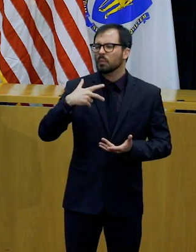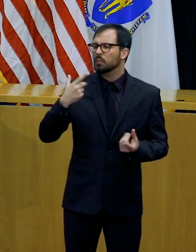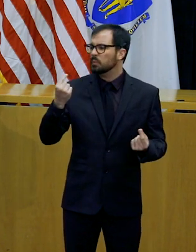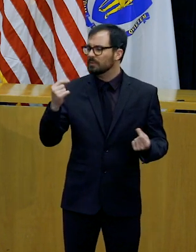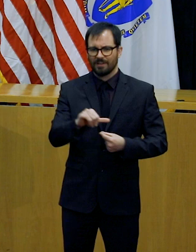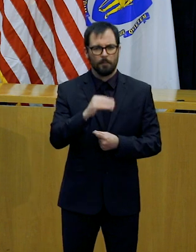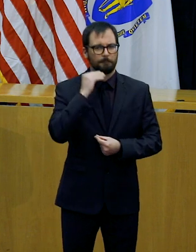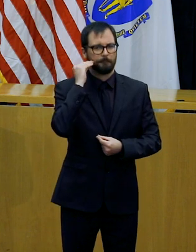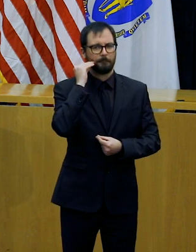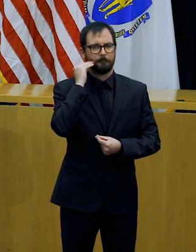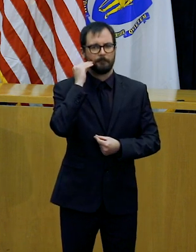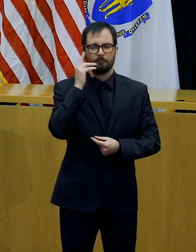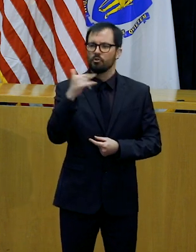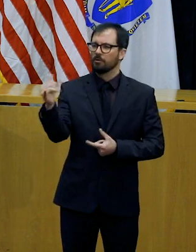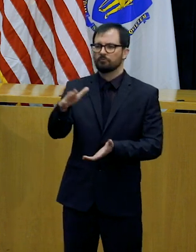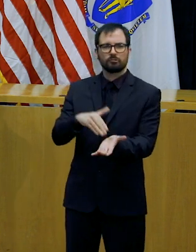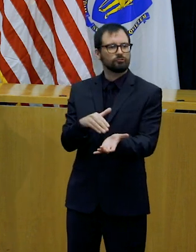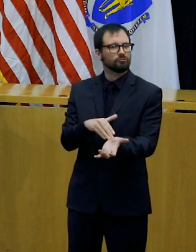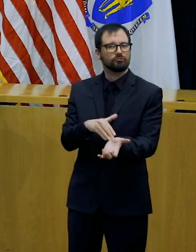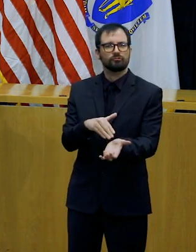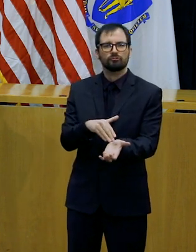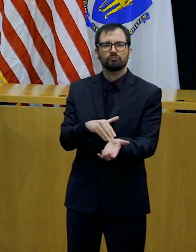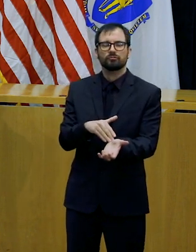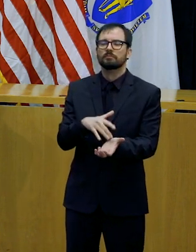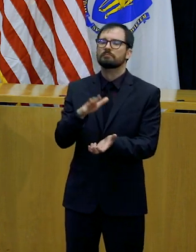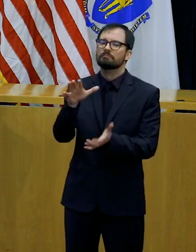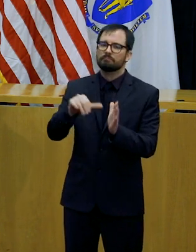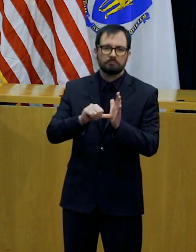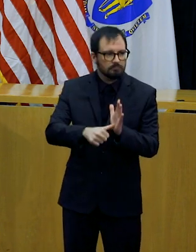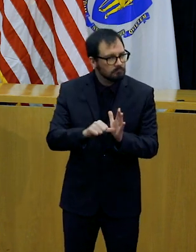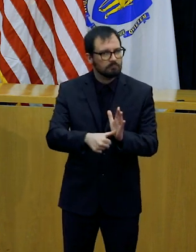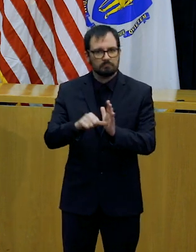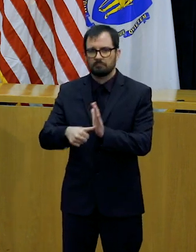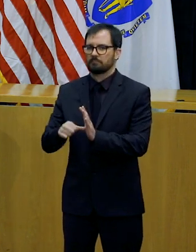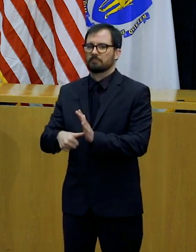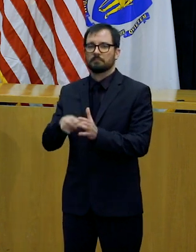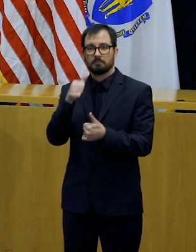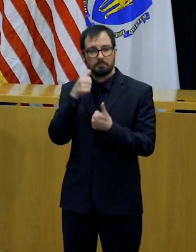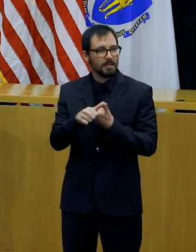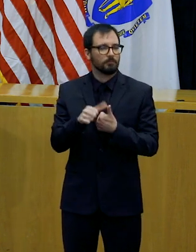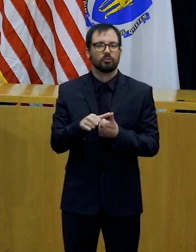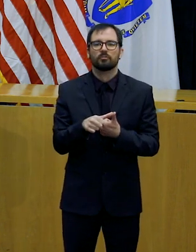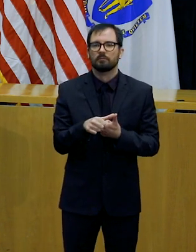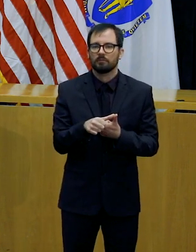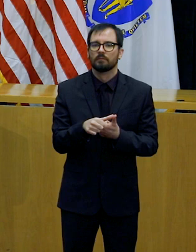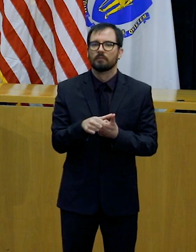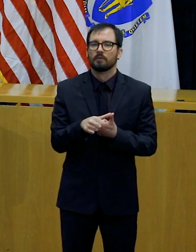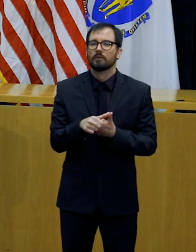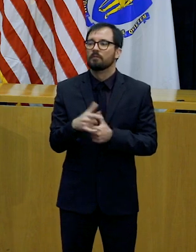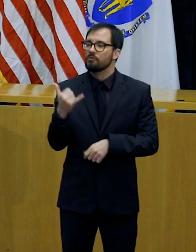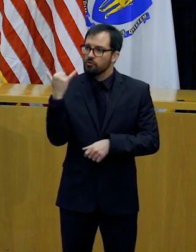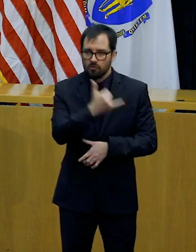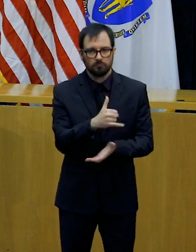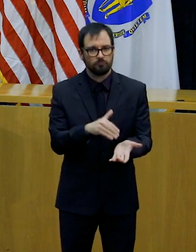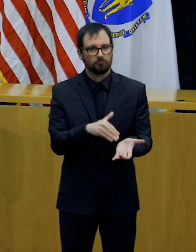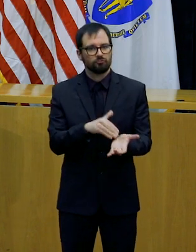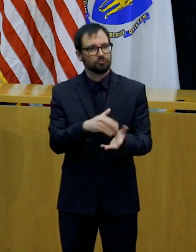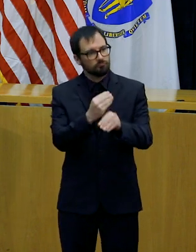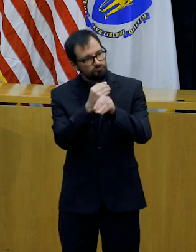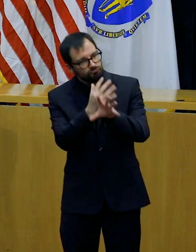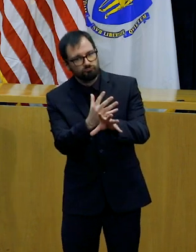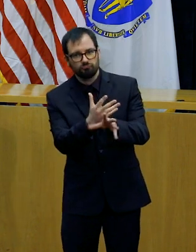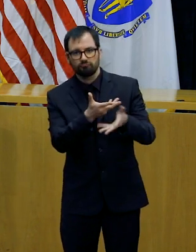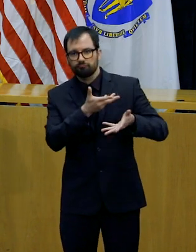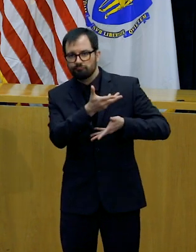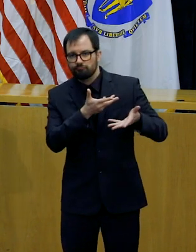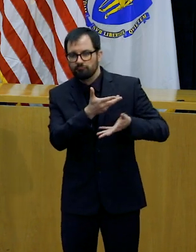we've said many times, telehealth services, phone calls, video chats with a trusted provider are